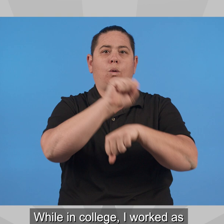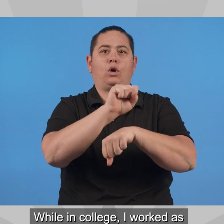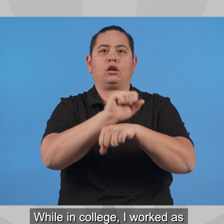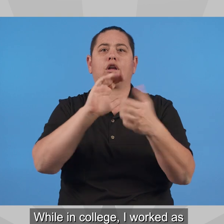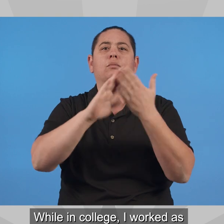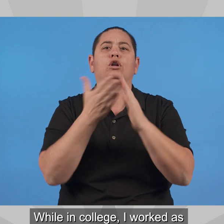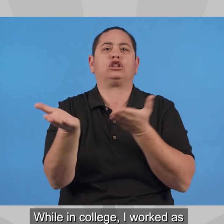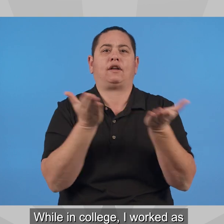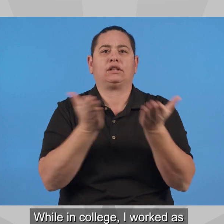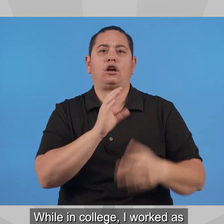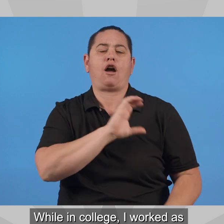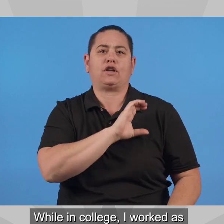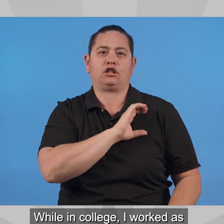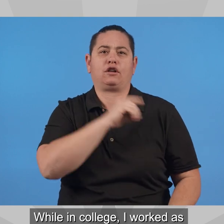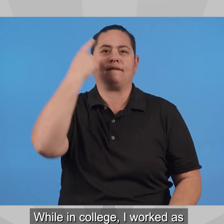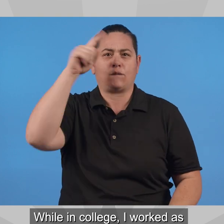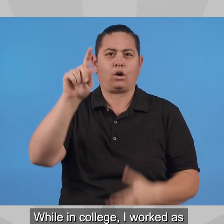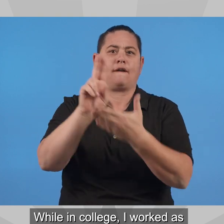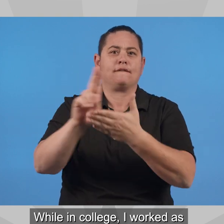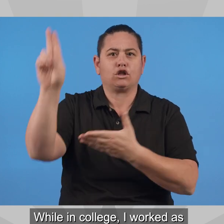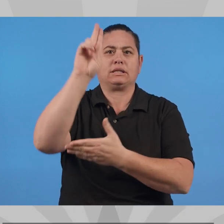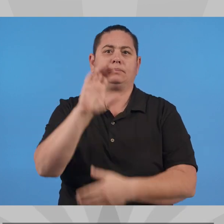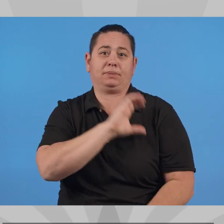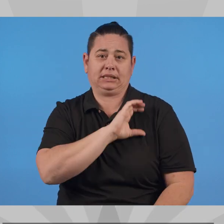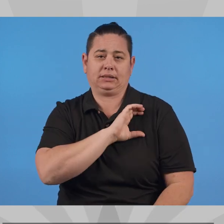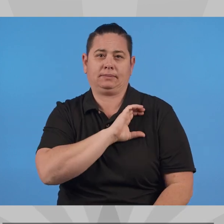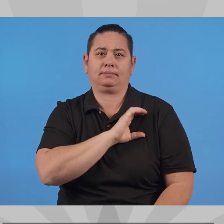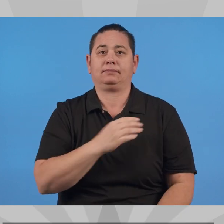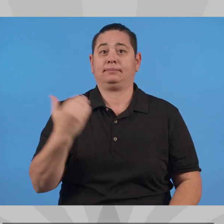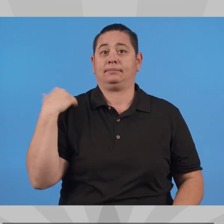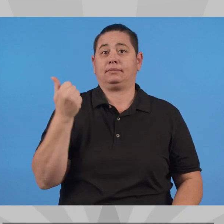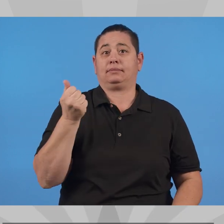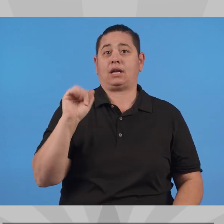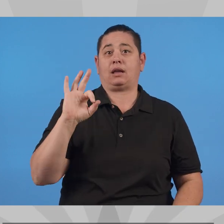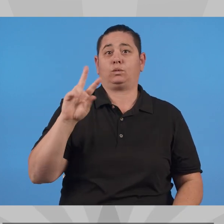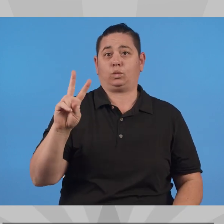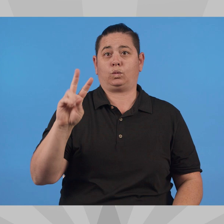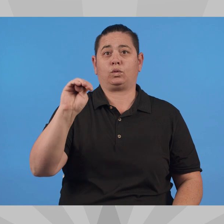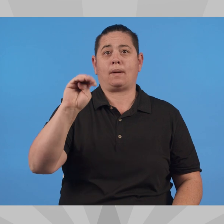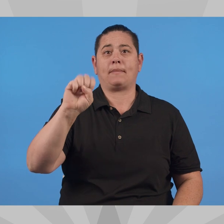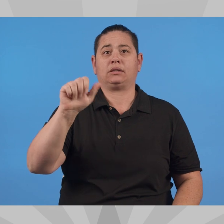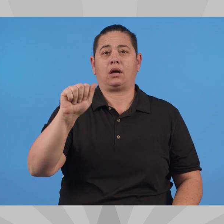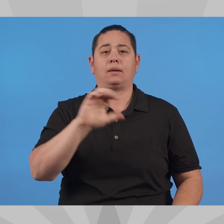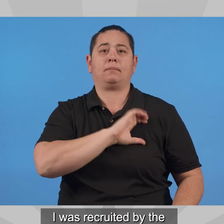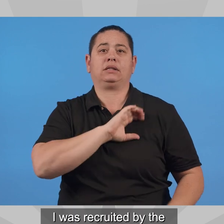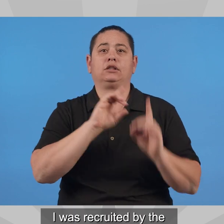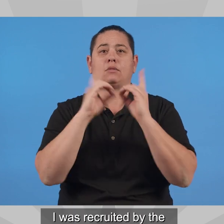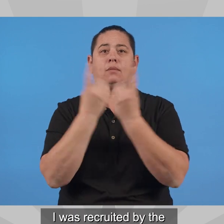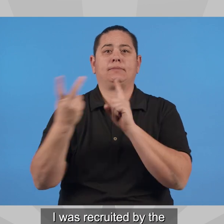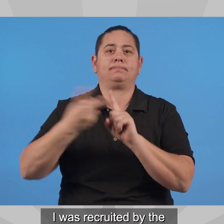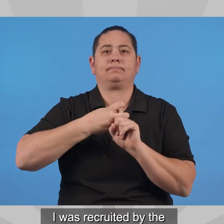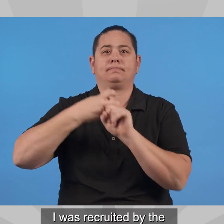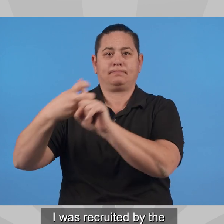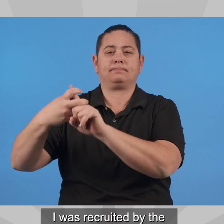While in college, I worked as a community service officer for the university police on my campus. I was